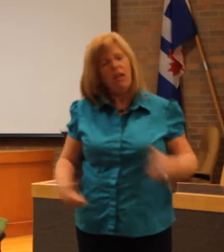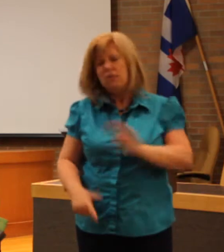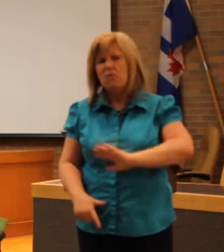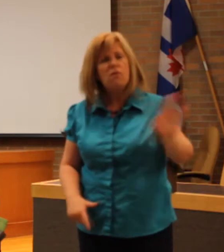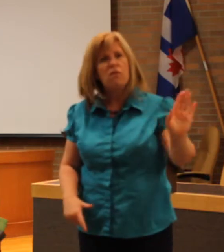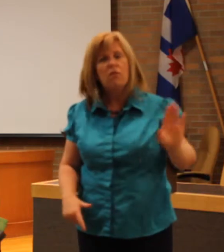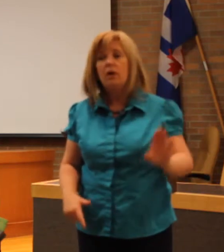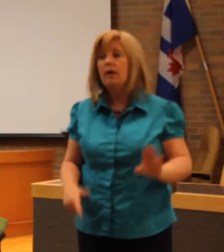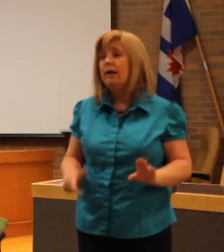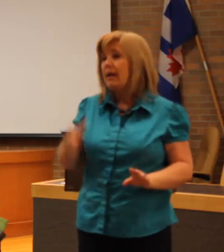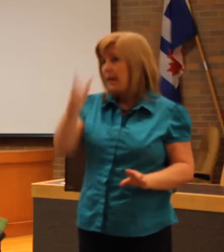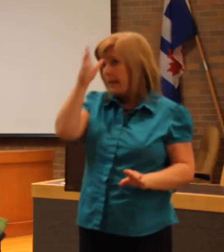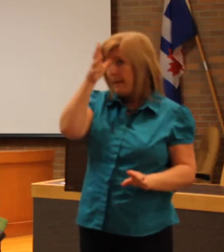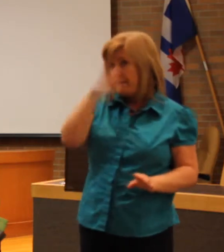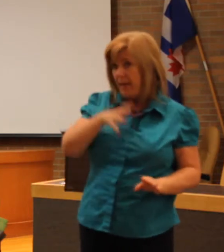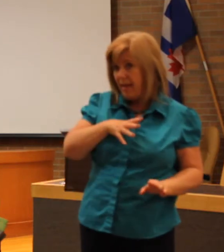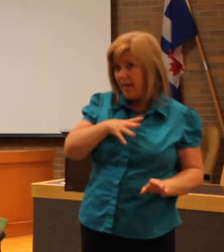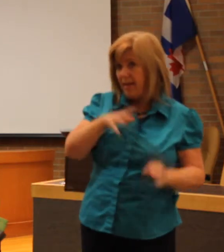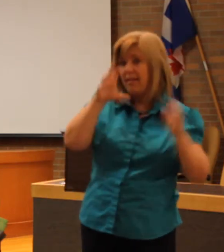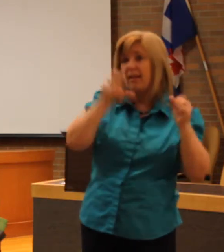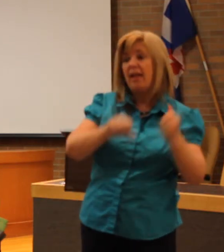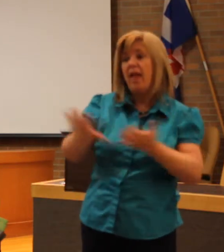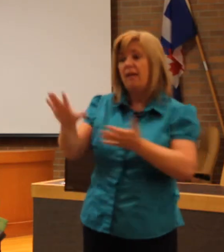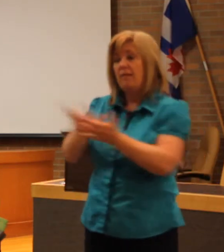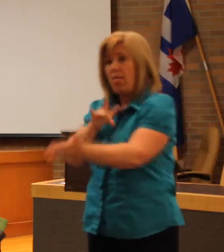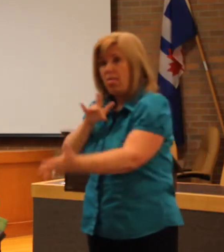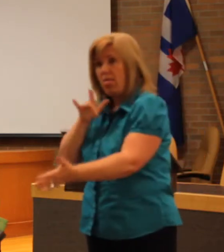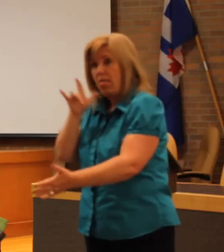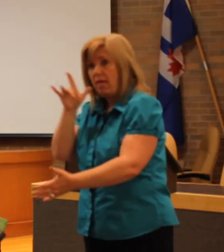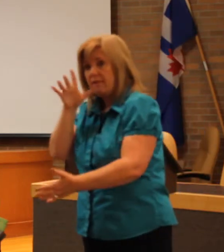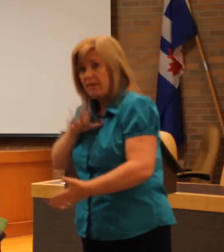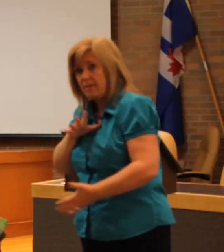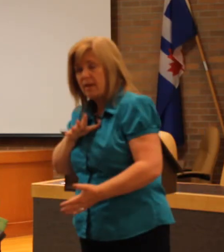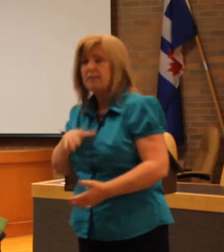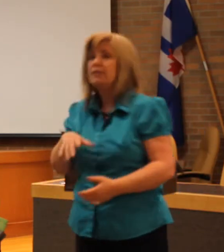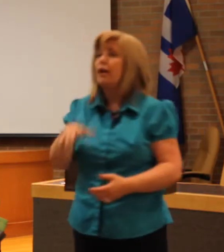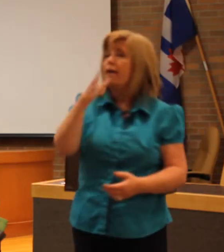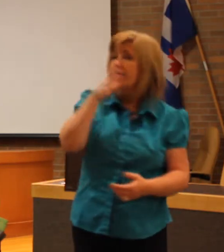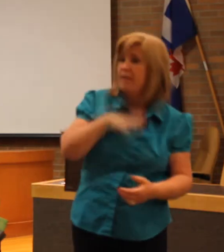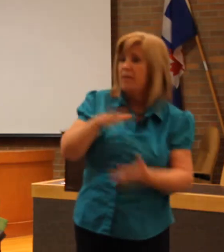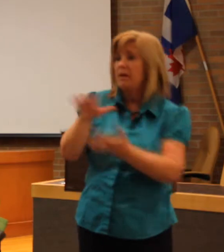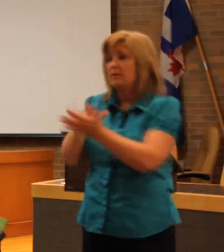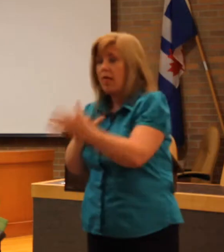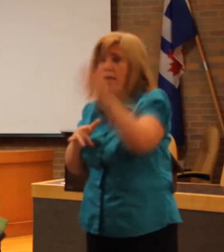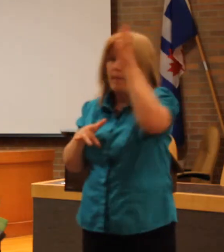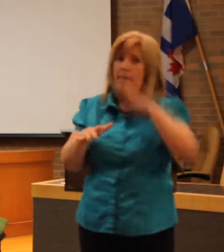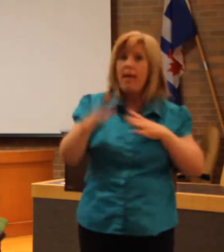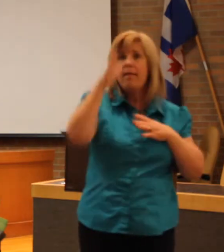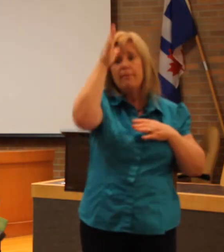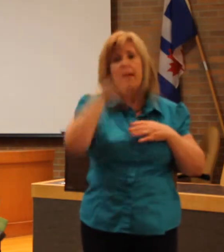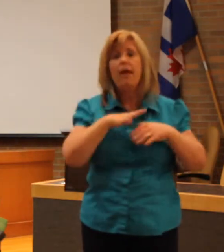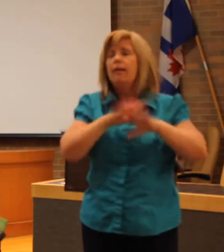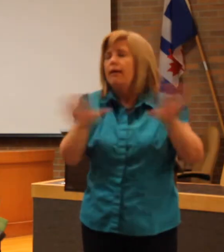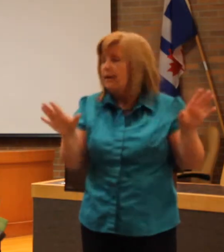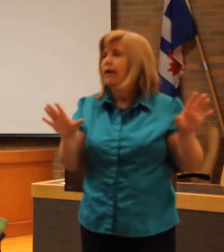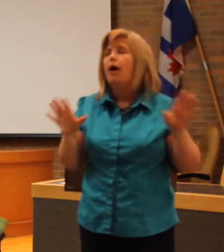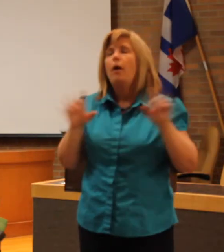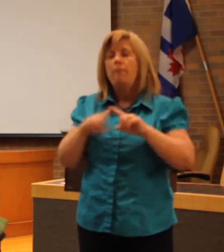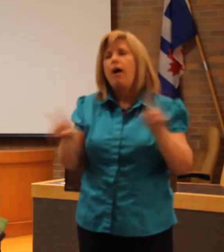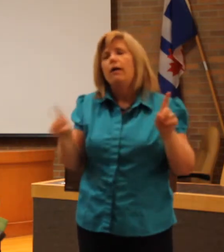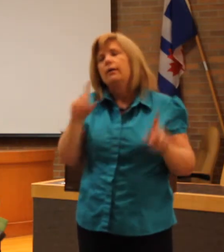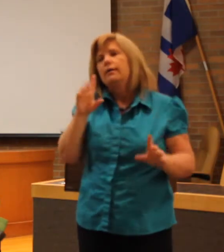males can abuse females, females can abuse females, males can abuse males, but you can't ignore the reality